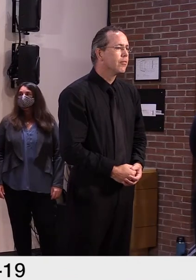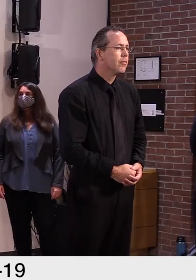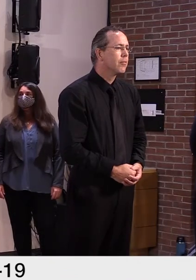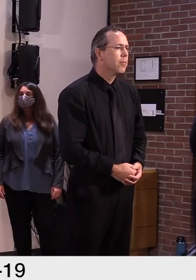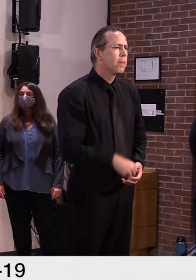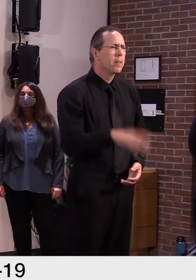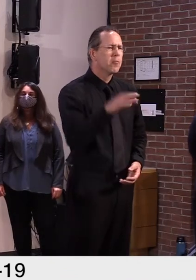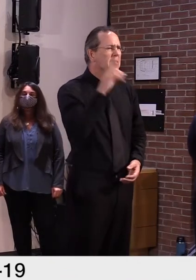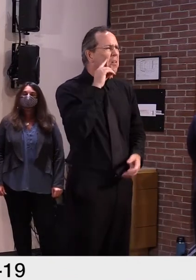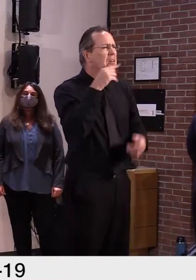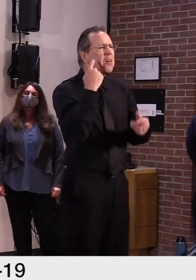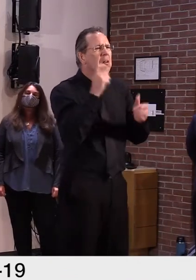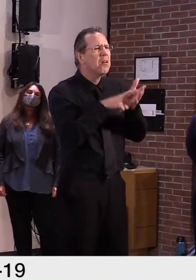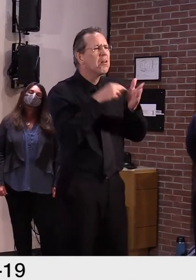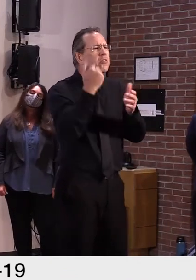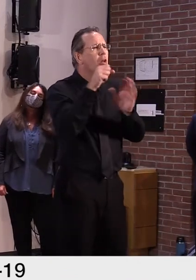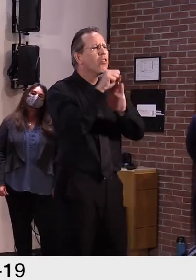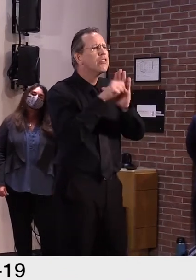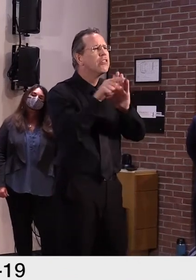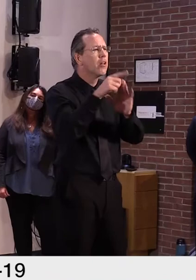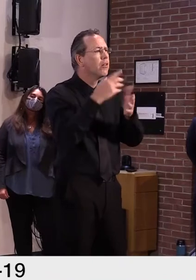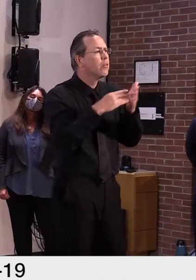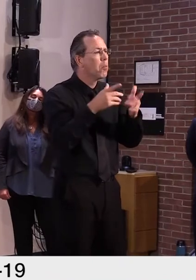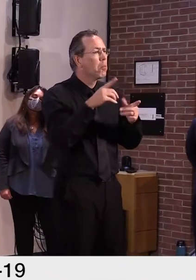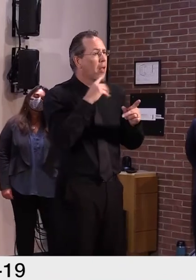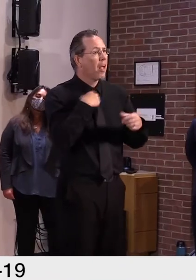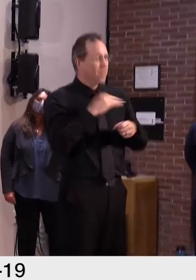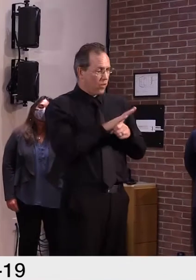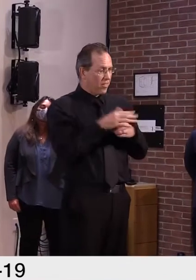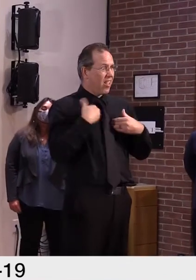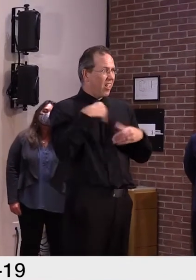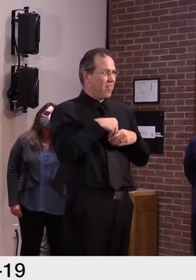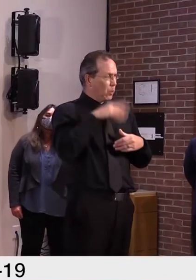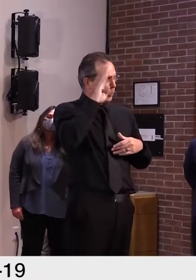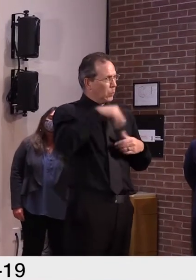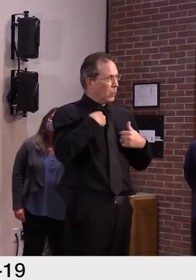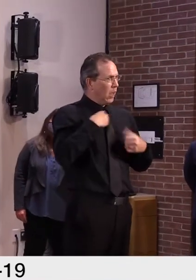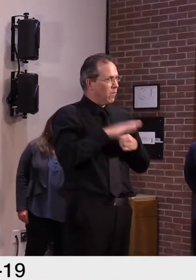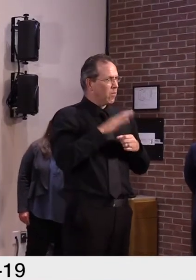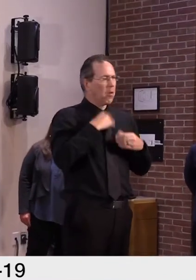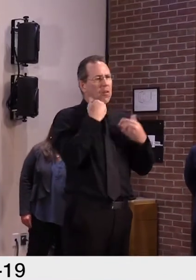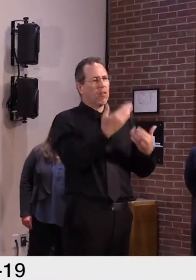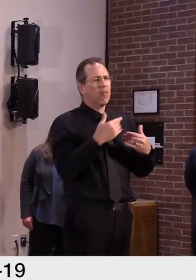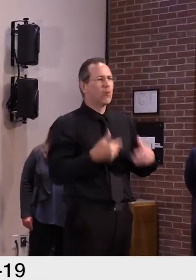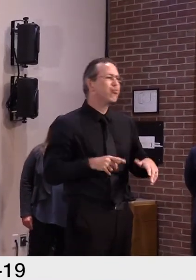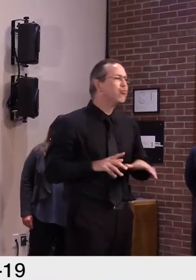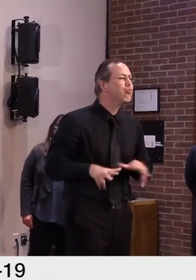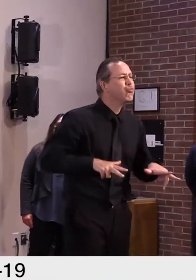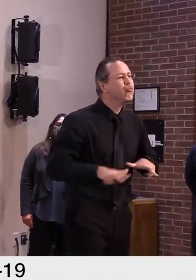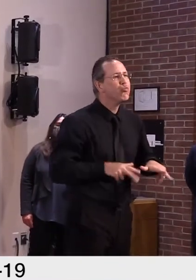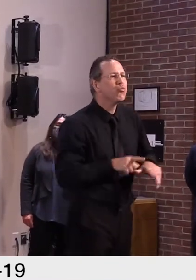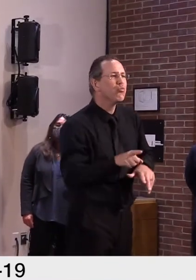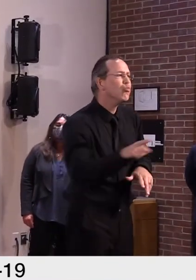People, you know, close contacts, skipping quarantines, or people out and about with known